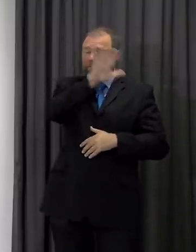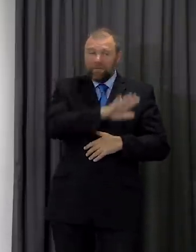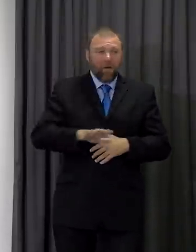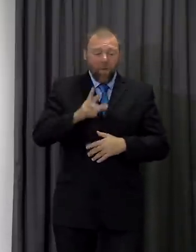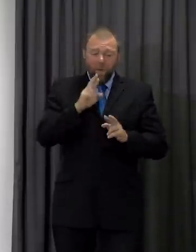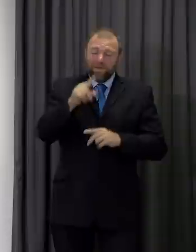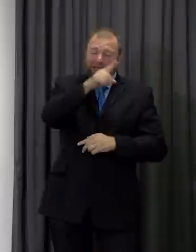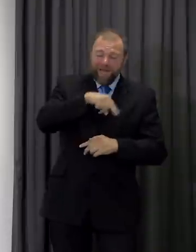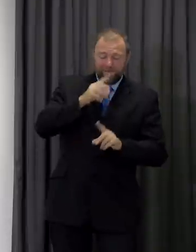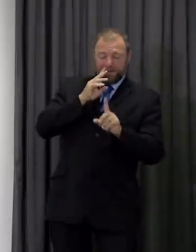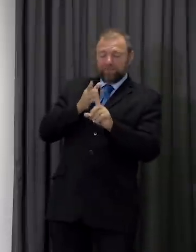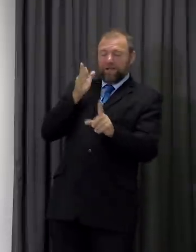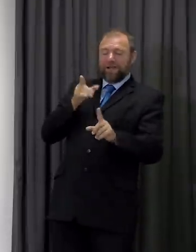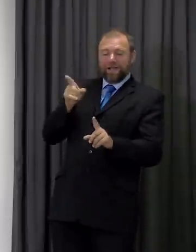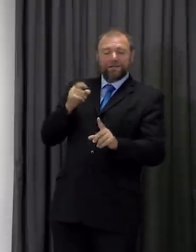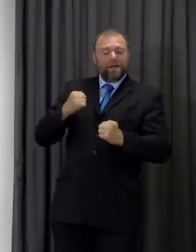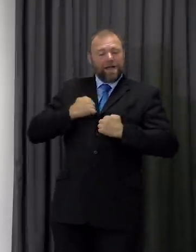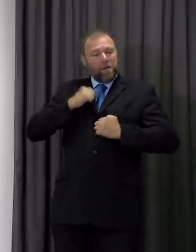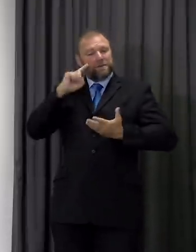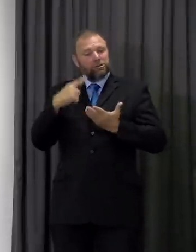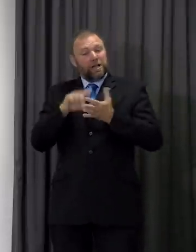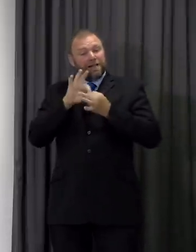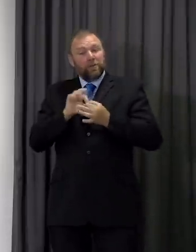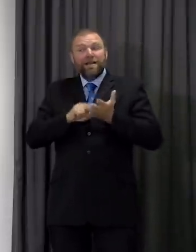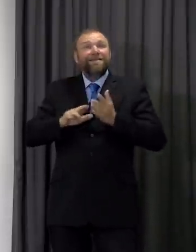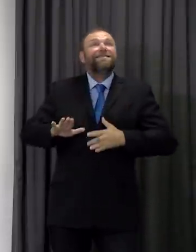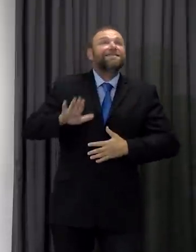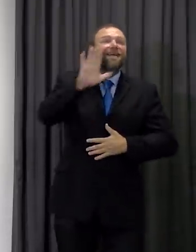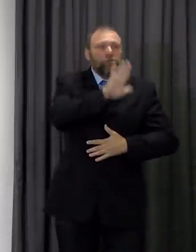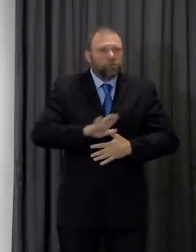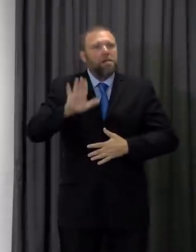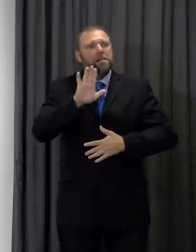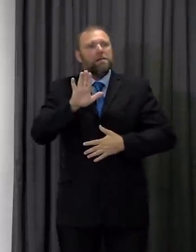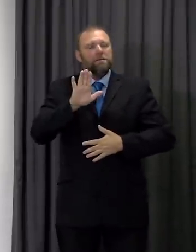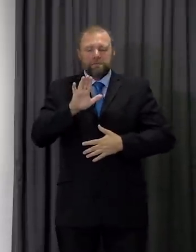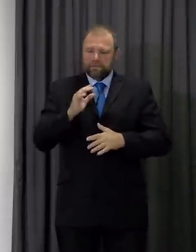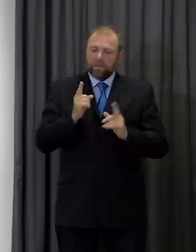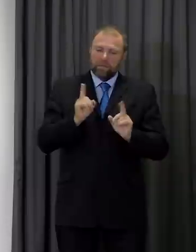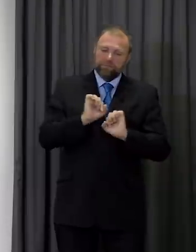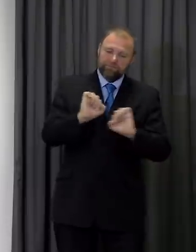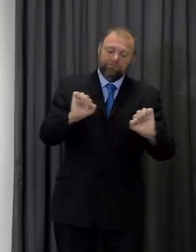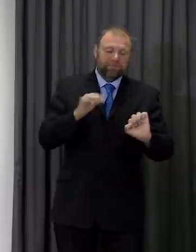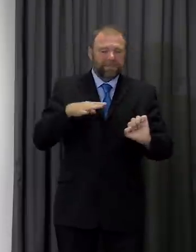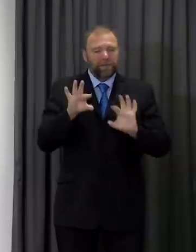this in national terms and understanding what we need to do to help local people to make choices to keep yourselves safe